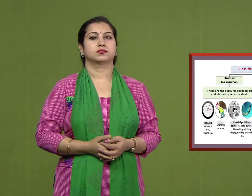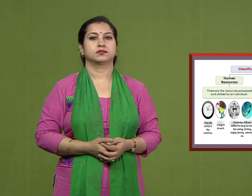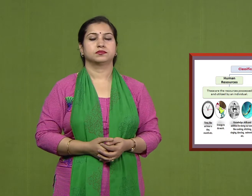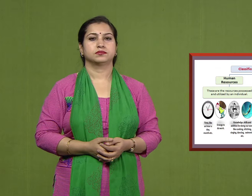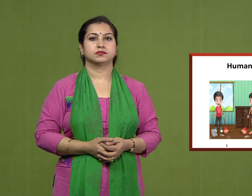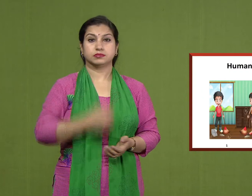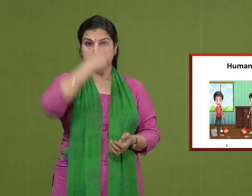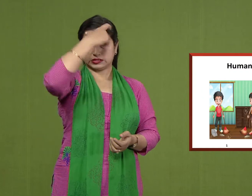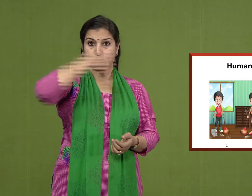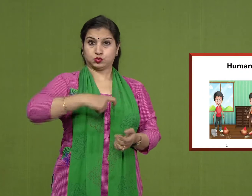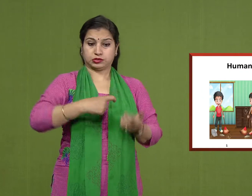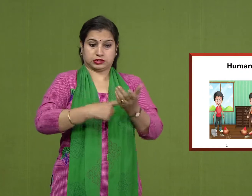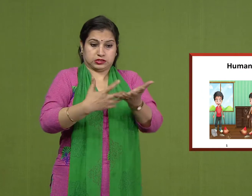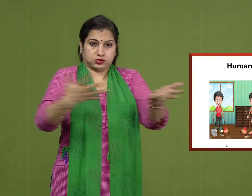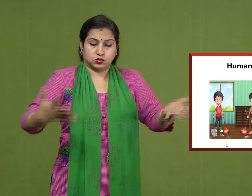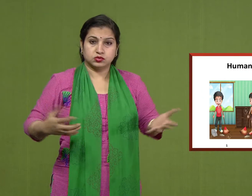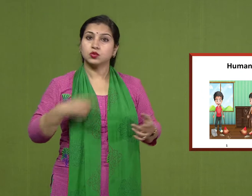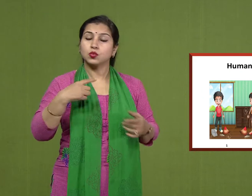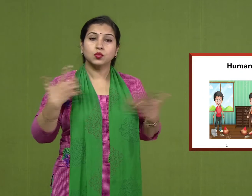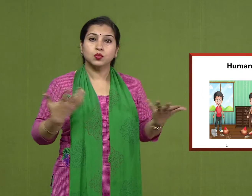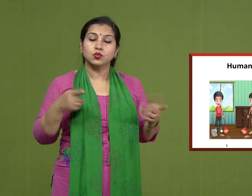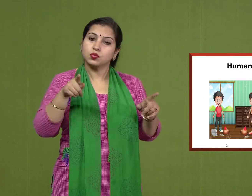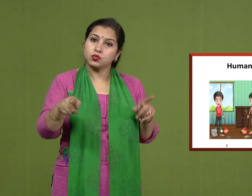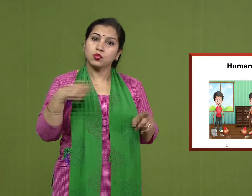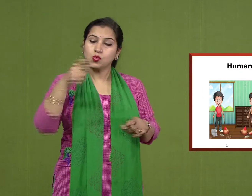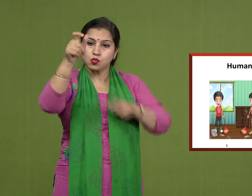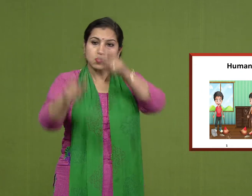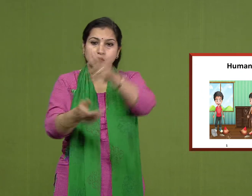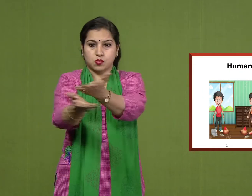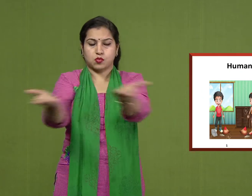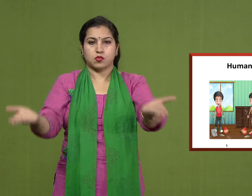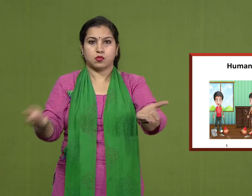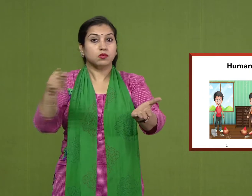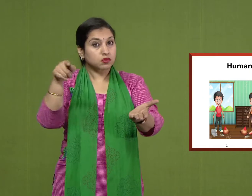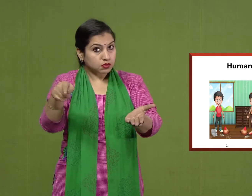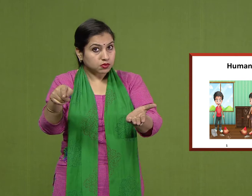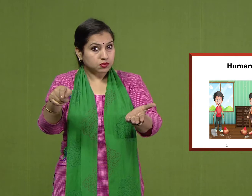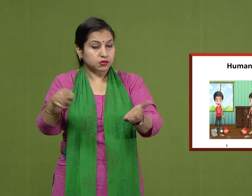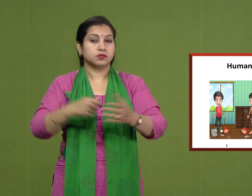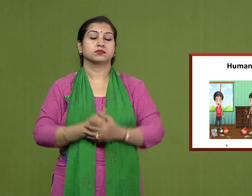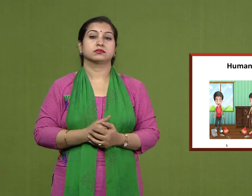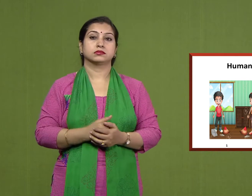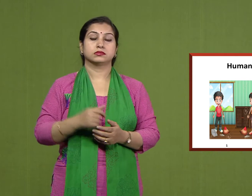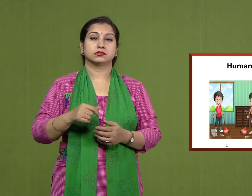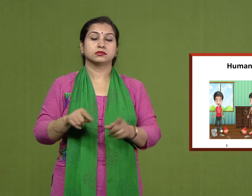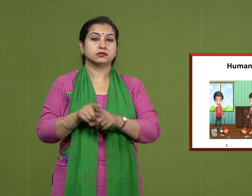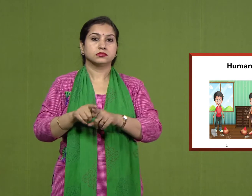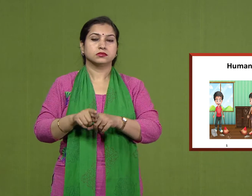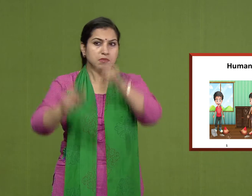Human resources are those that are inherent by a